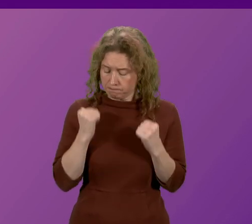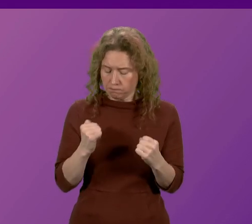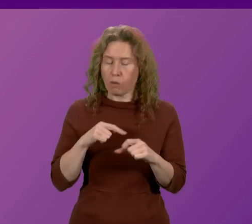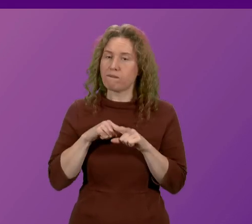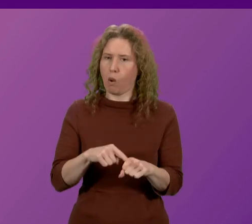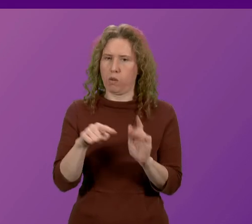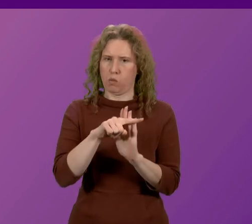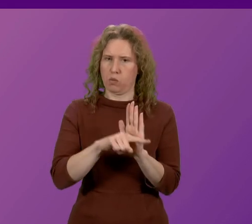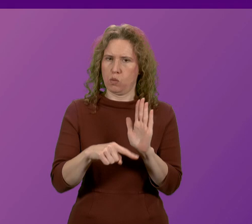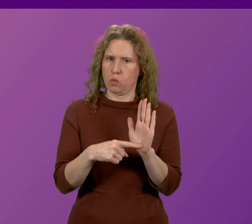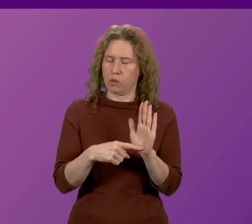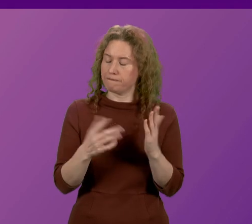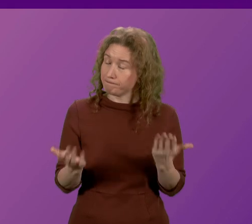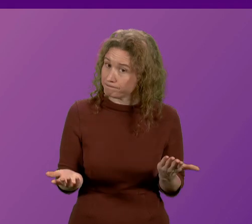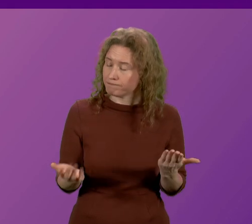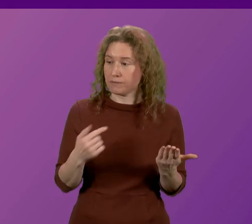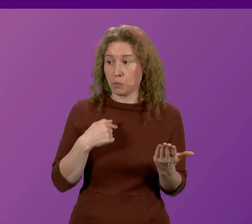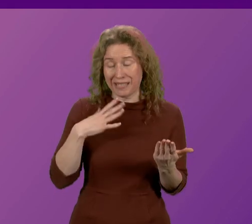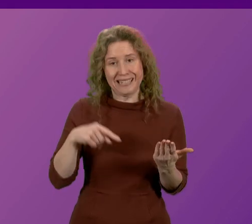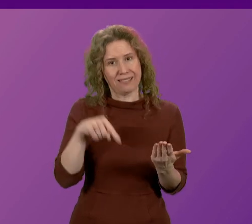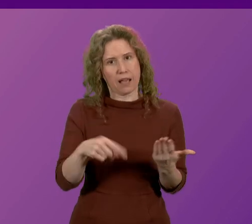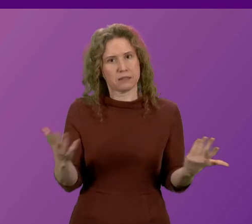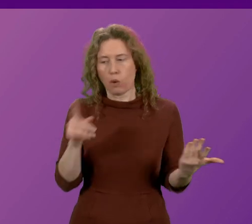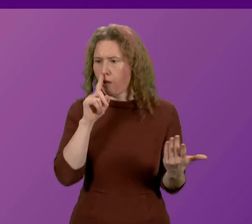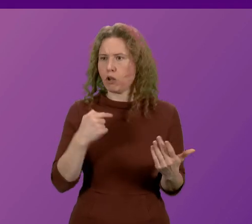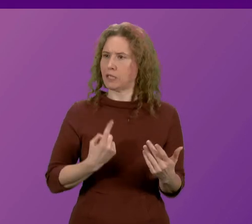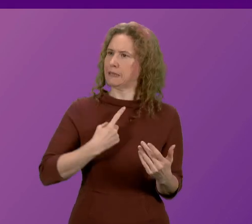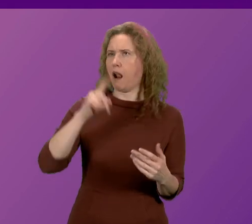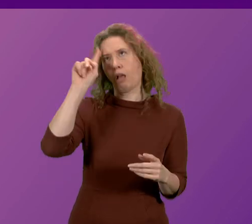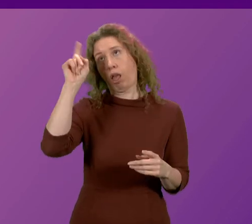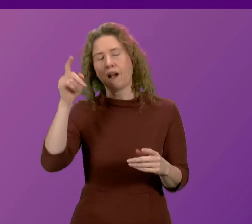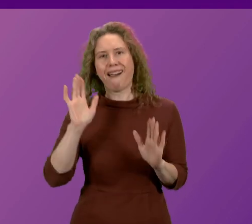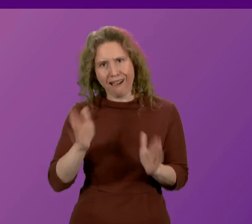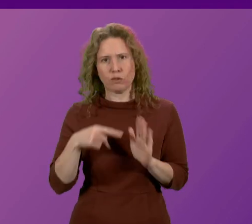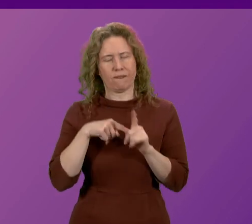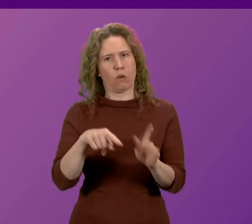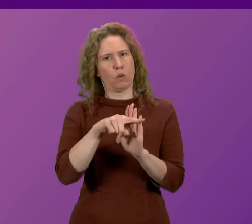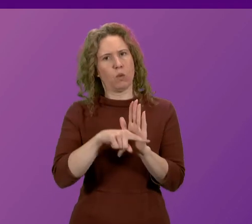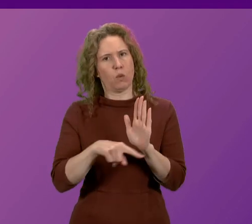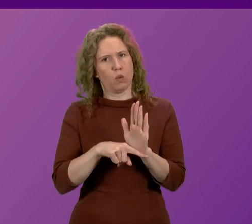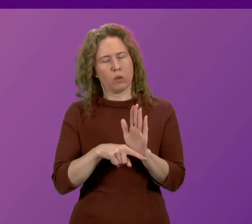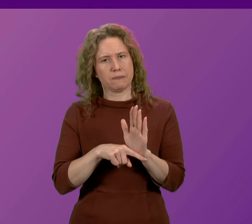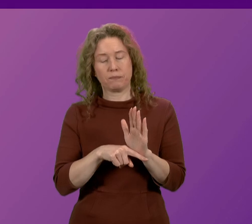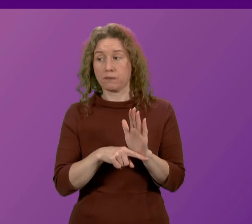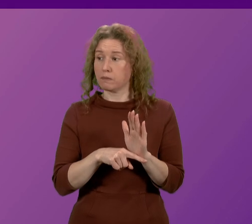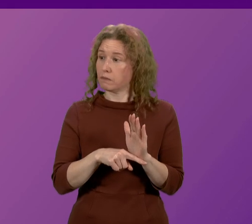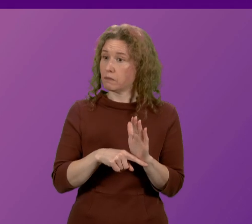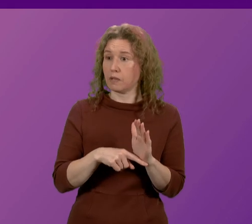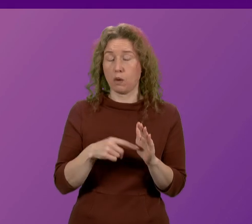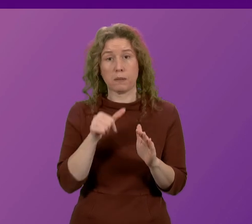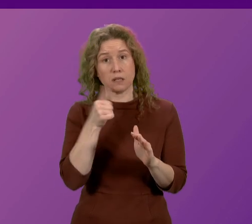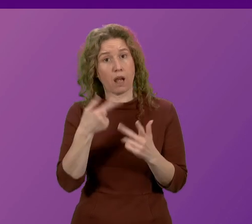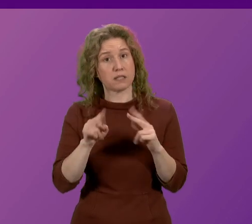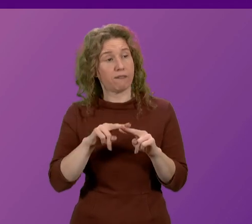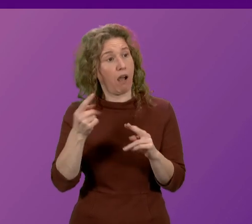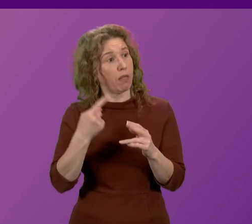fundamentally in the rule of law in all circumstances. It would help if many other people believed